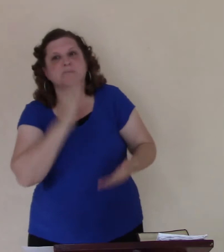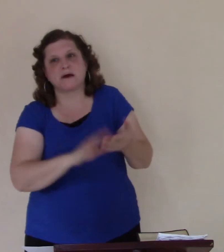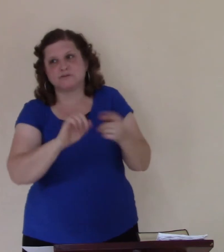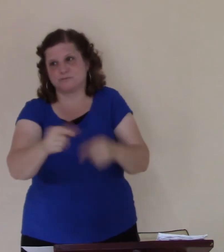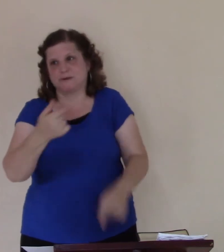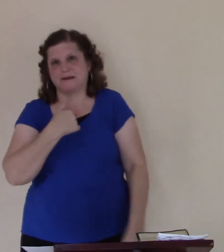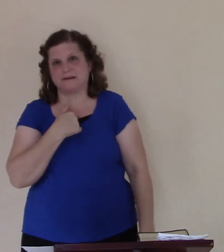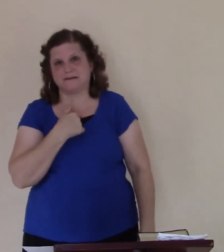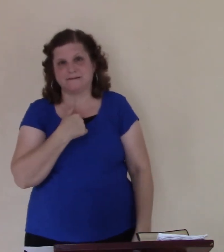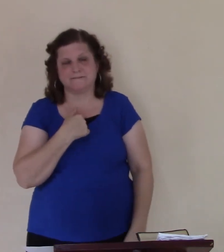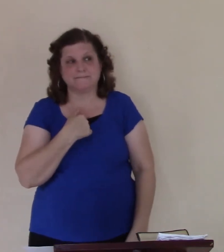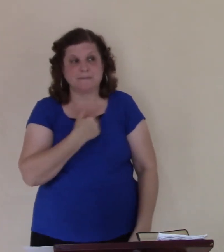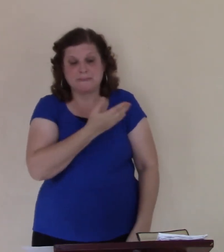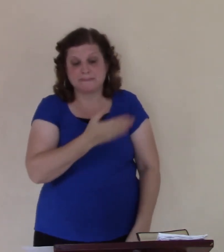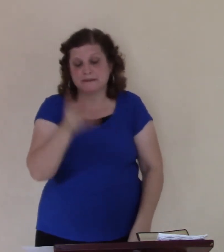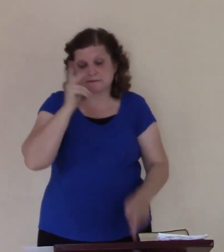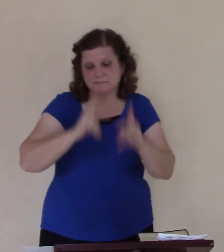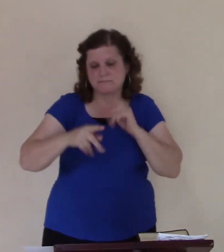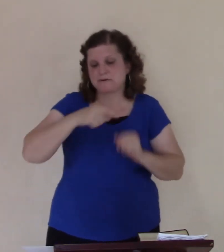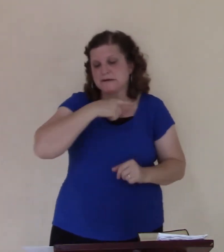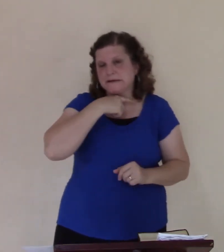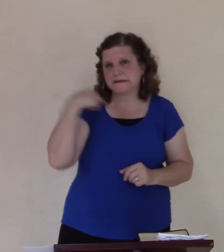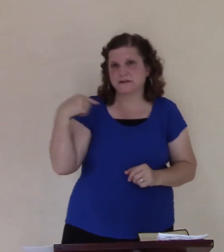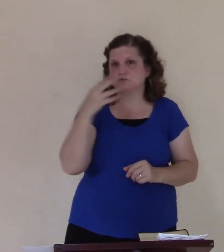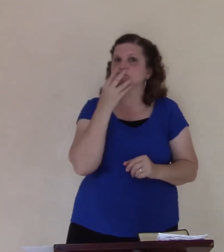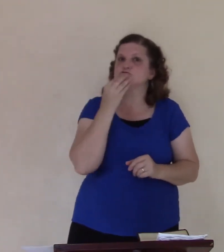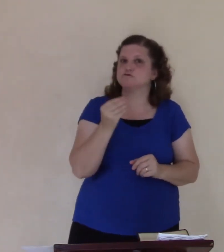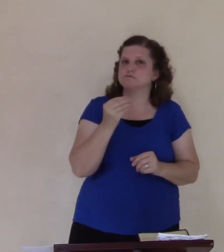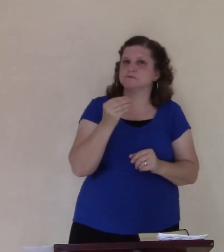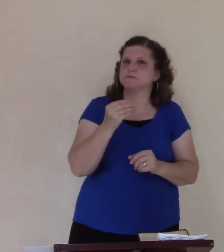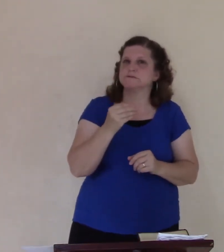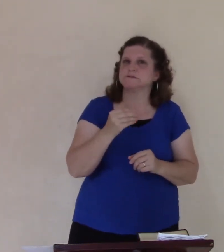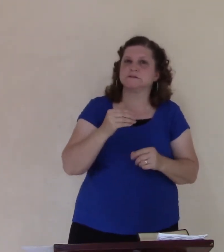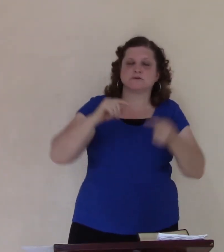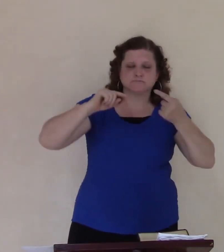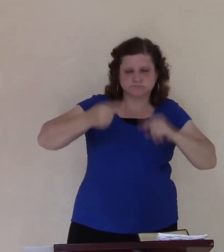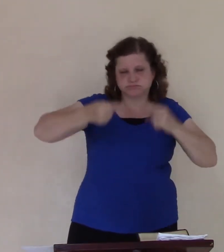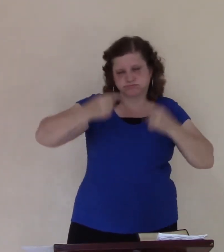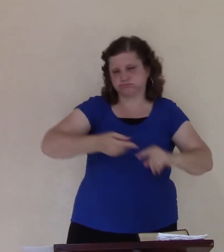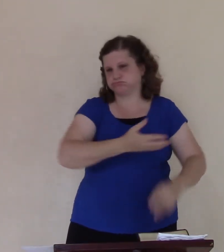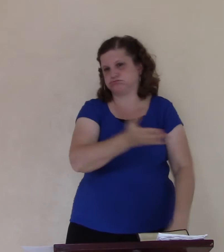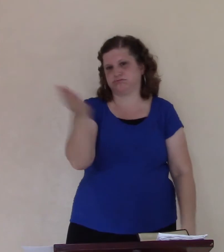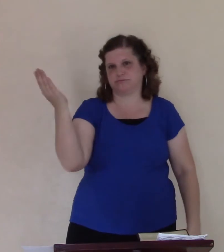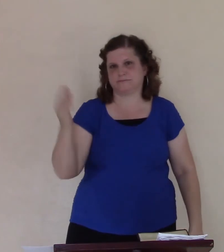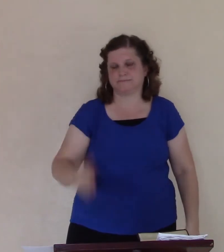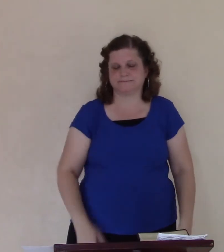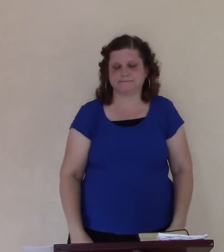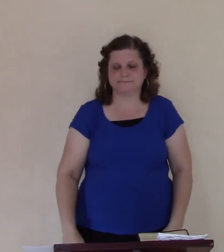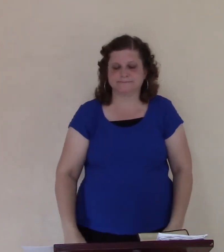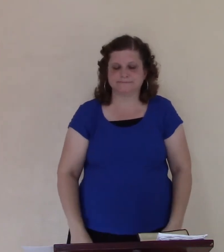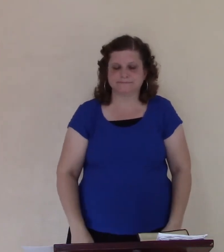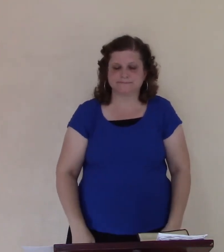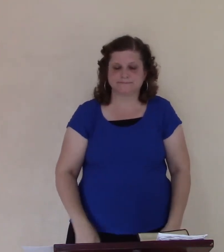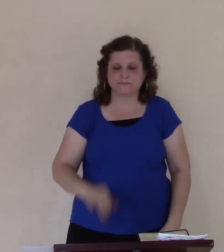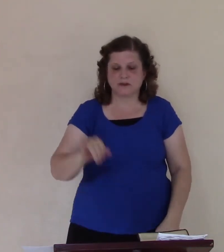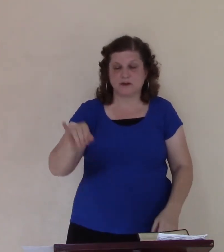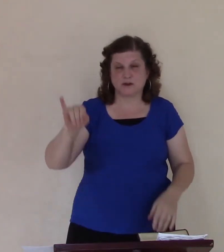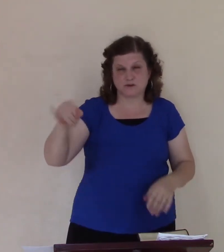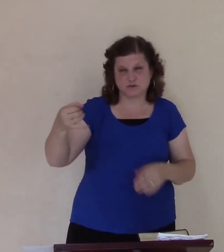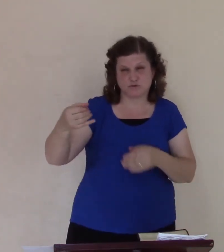These people are told you to torture them. Jonah didn't want to go. You know the story of Jonah. He goes to the lake. The